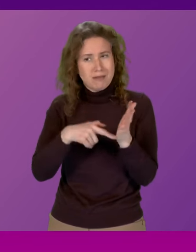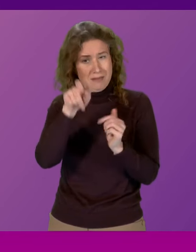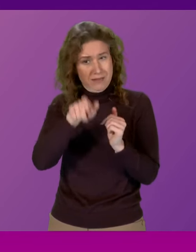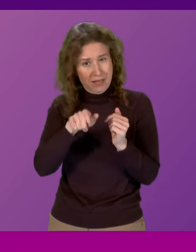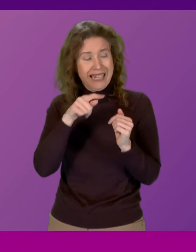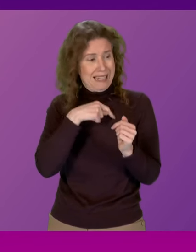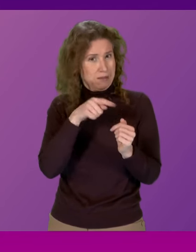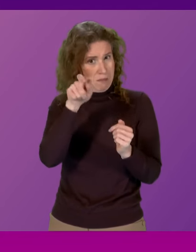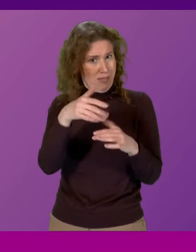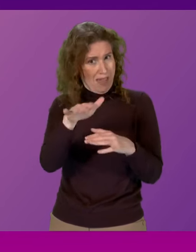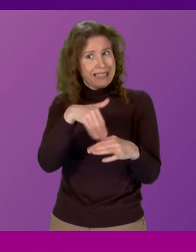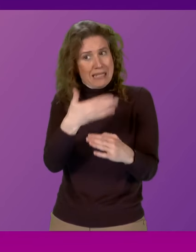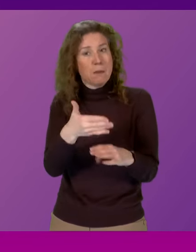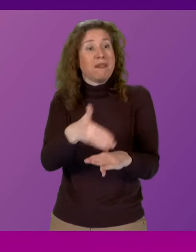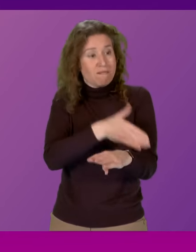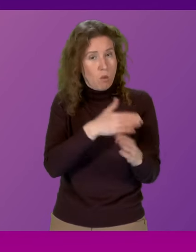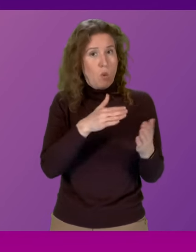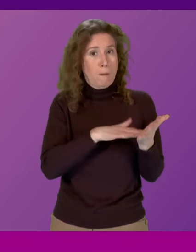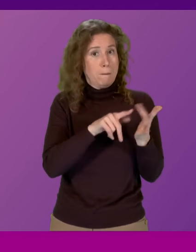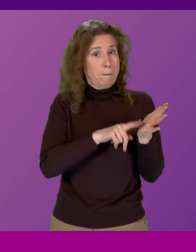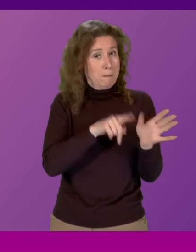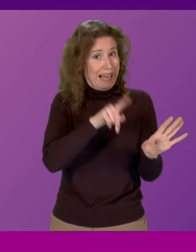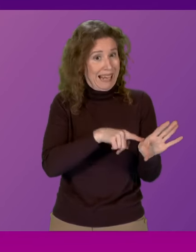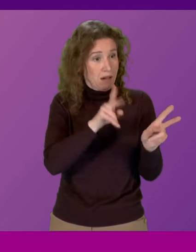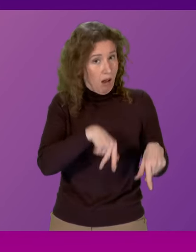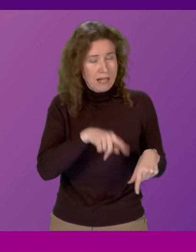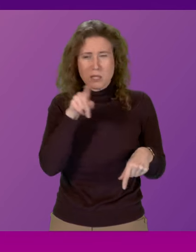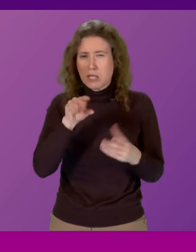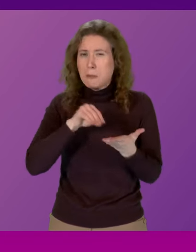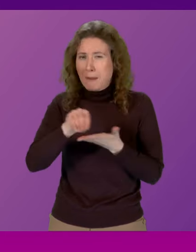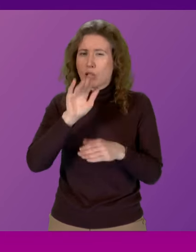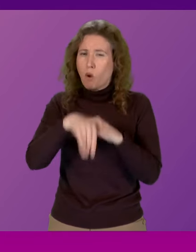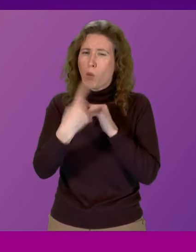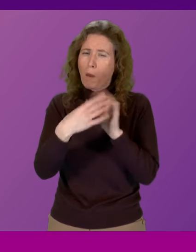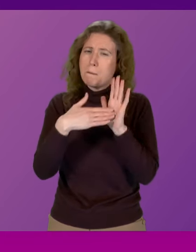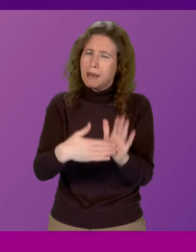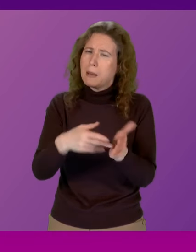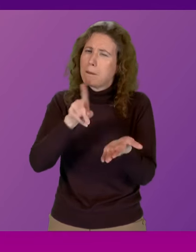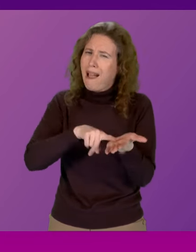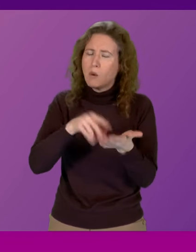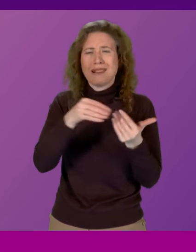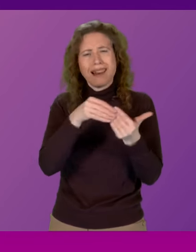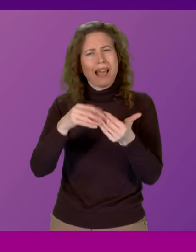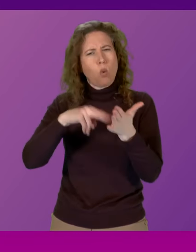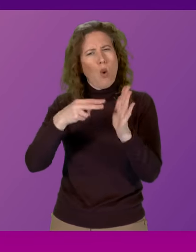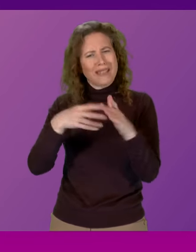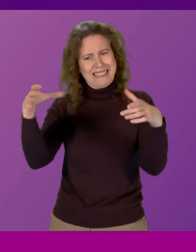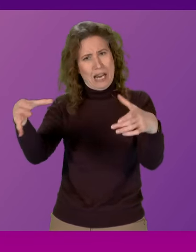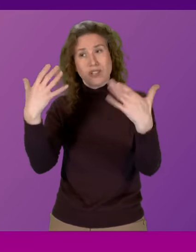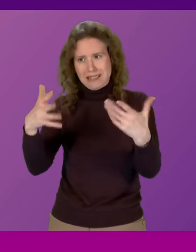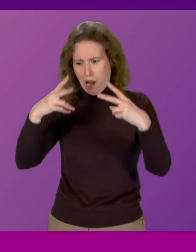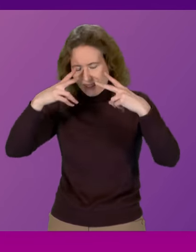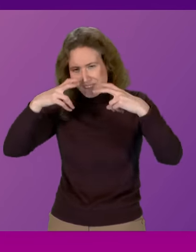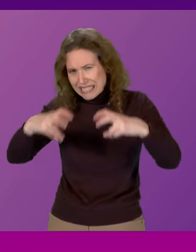During that time, she has been paid over £1 million. She has led an organisation that is now being